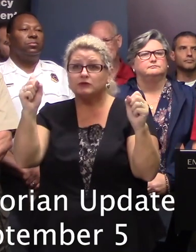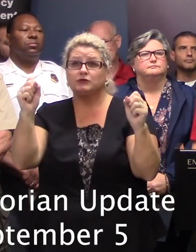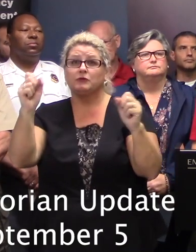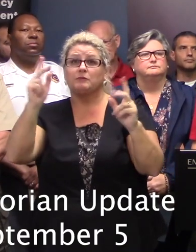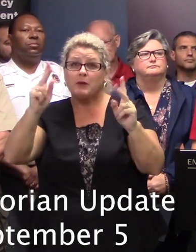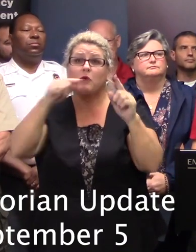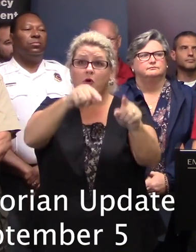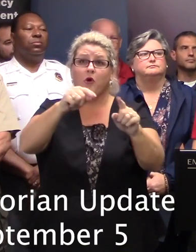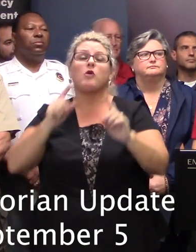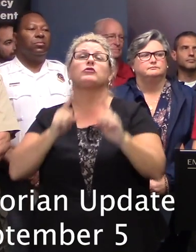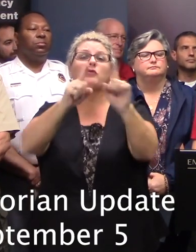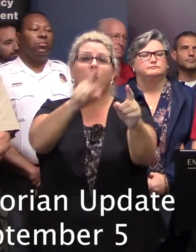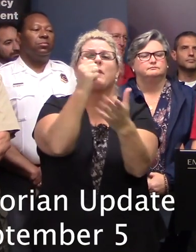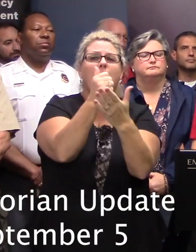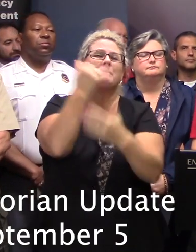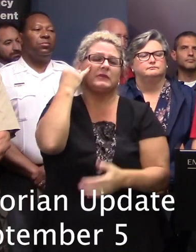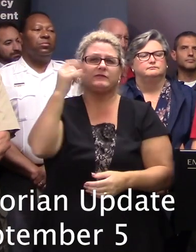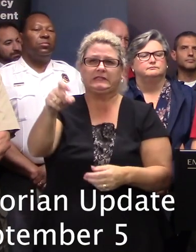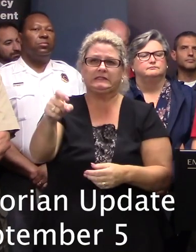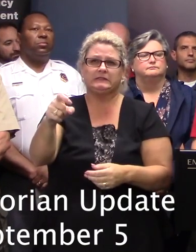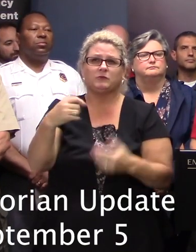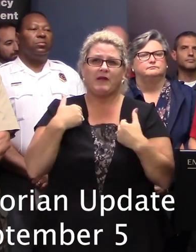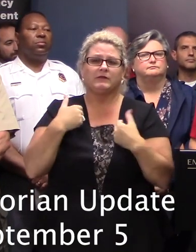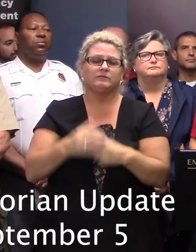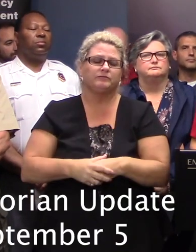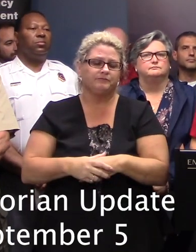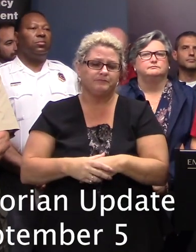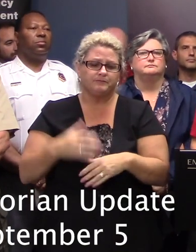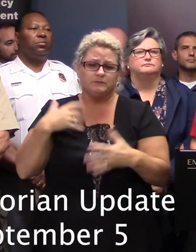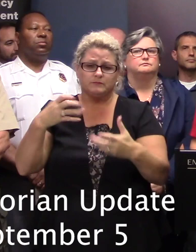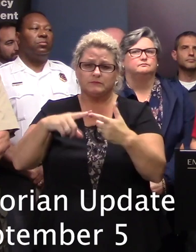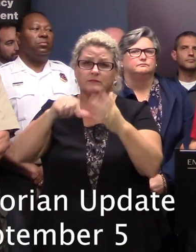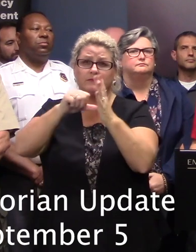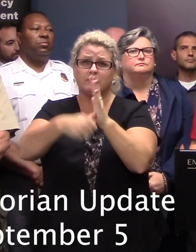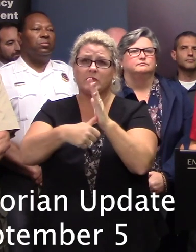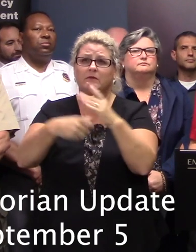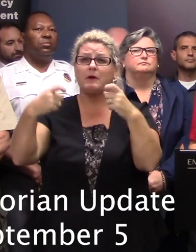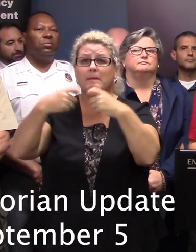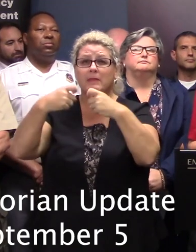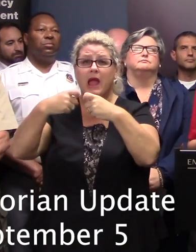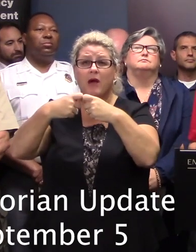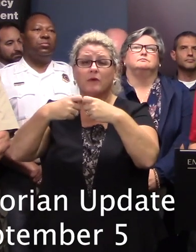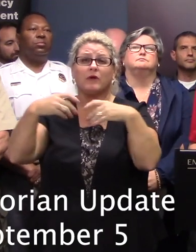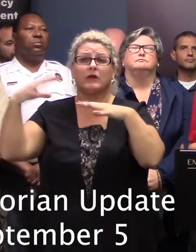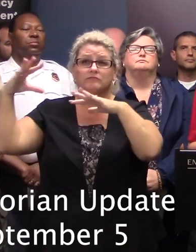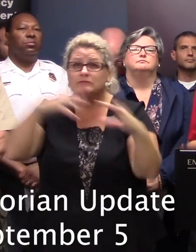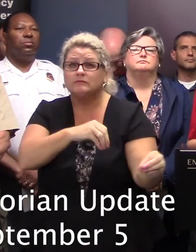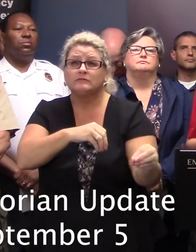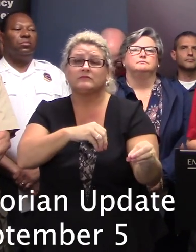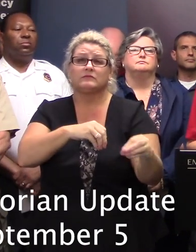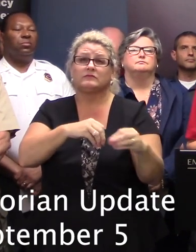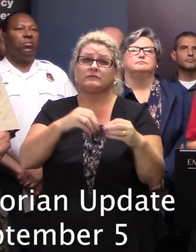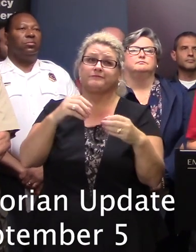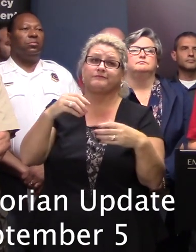Carolina ready to help as needed. I did want to emphasize as well, as these power outages spread and may be prolonged,